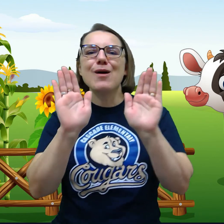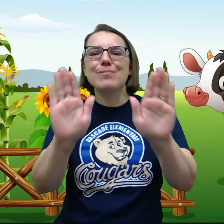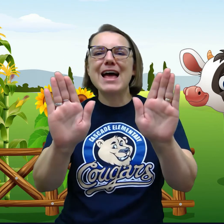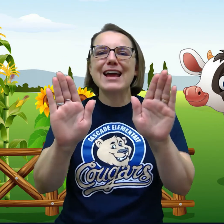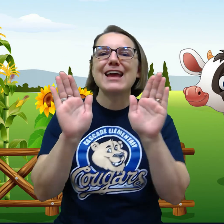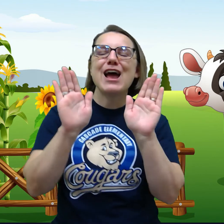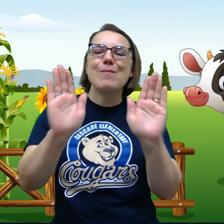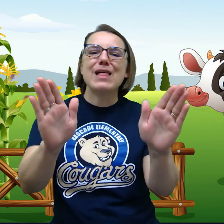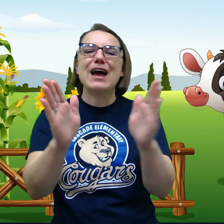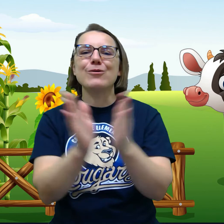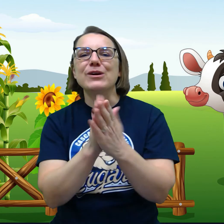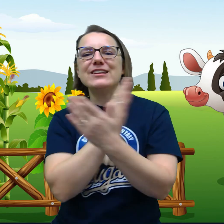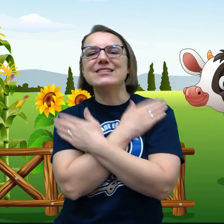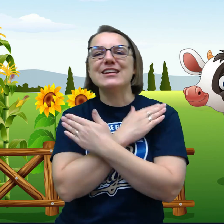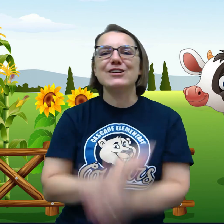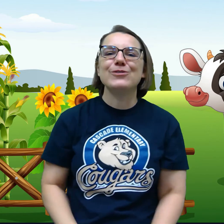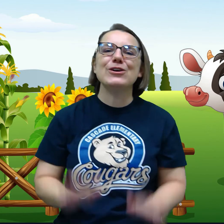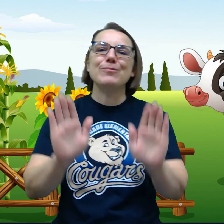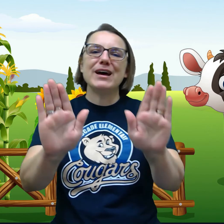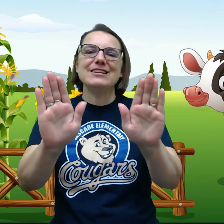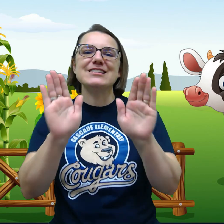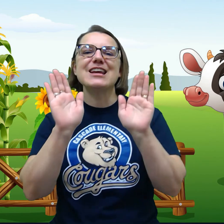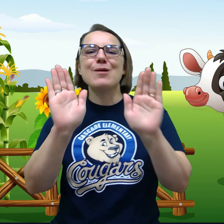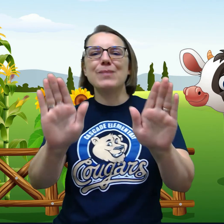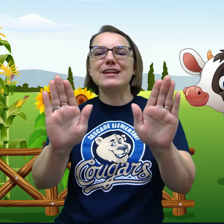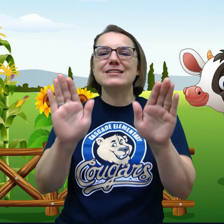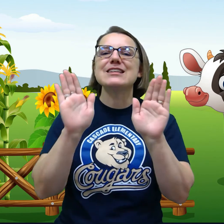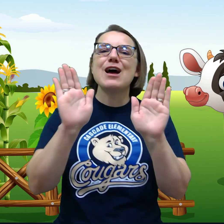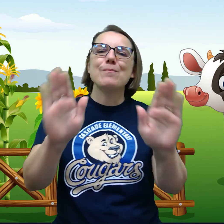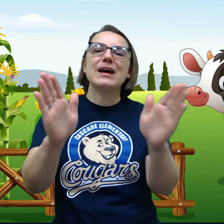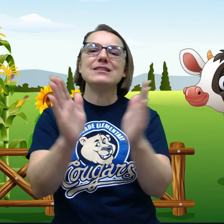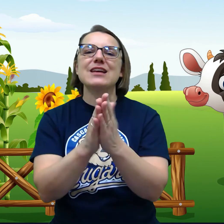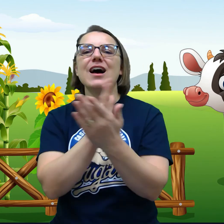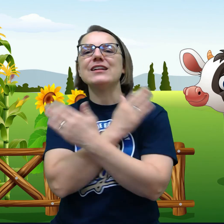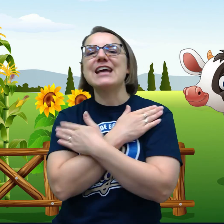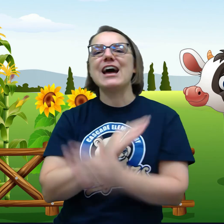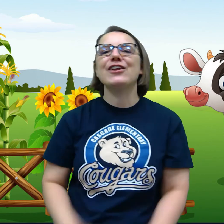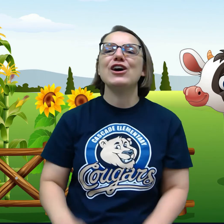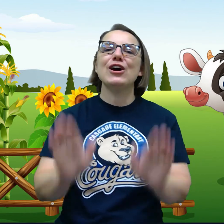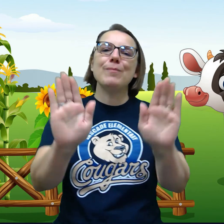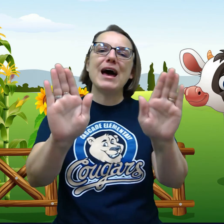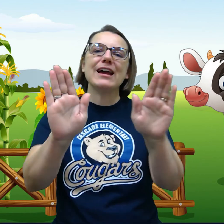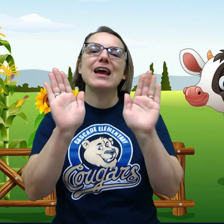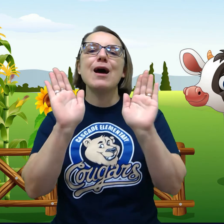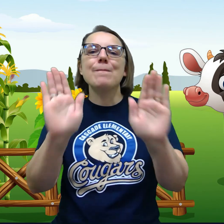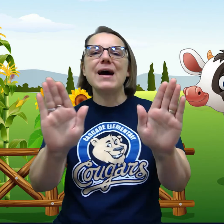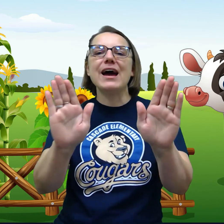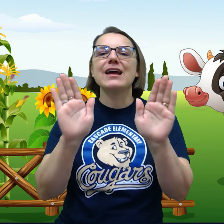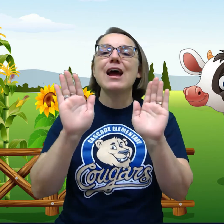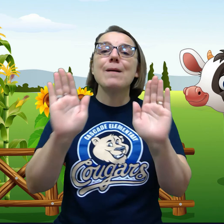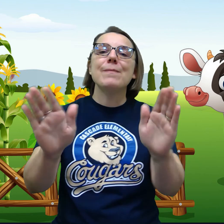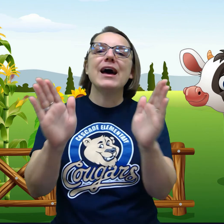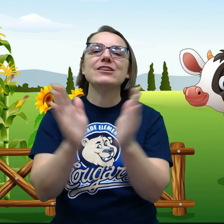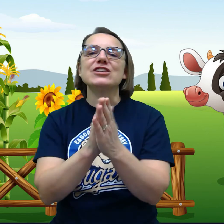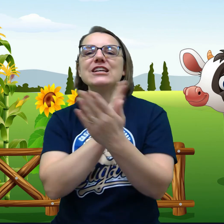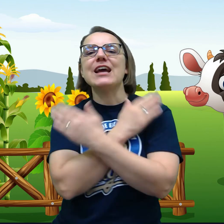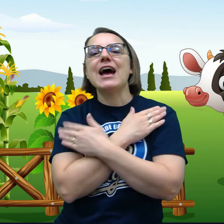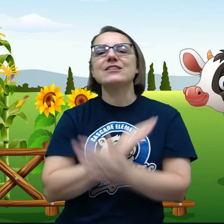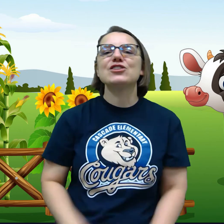black, black, with silver buttons, buttons, buttons, all down her back, back, back. She asked